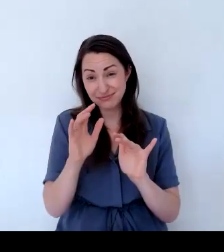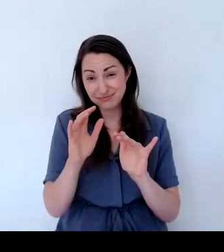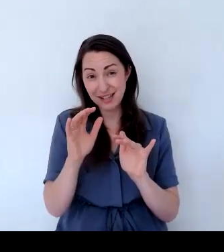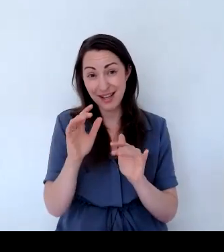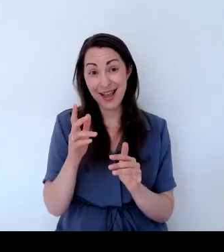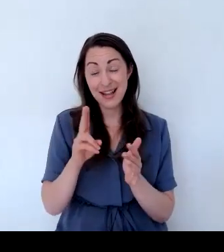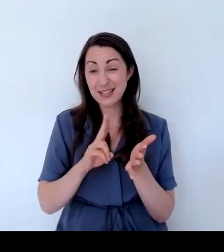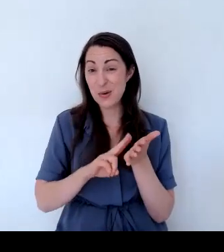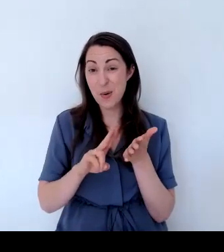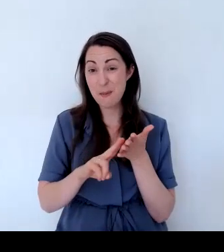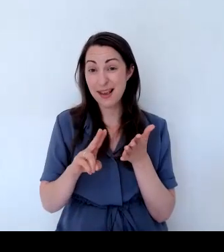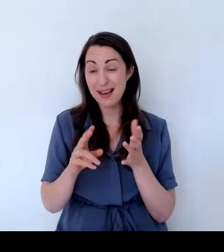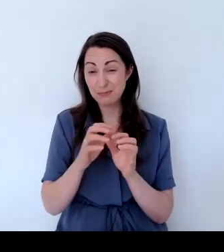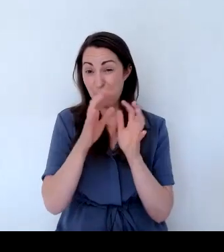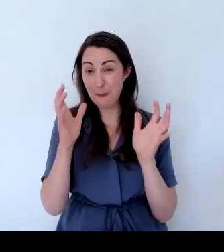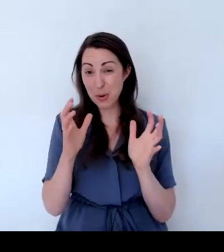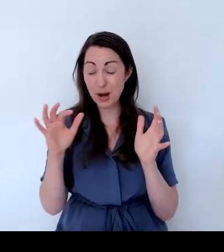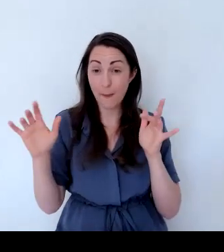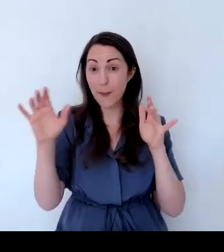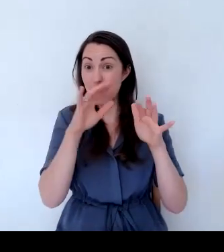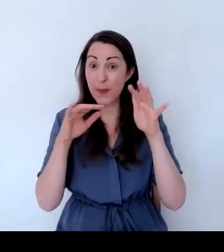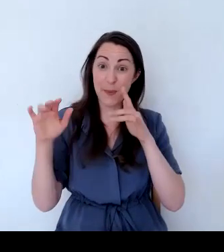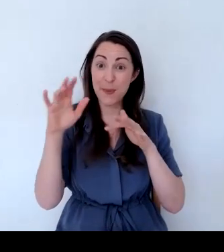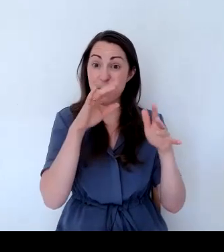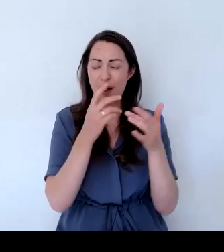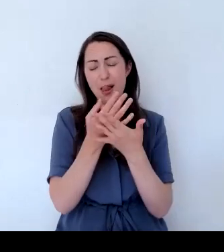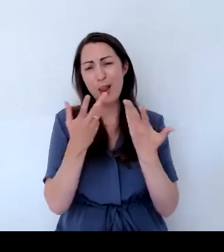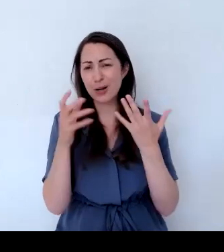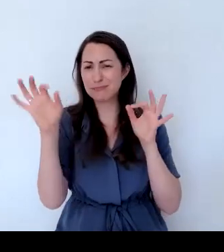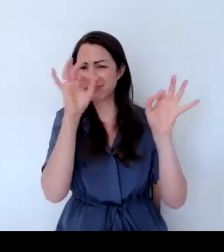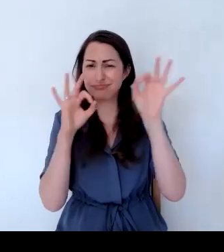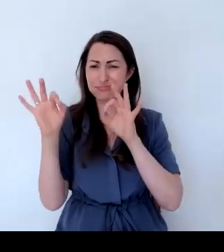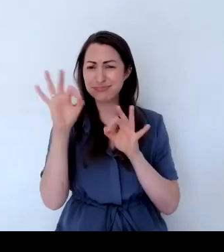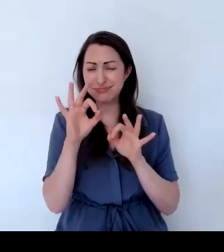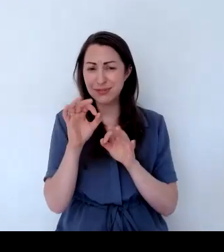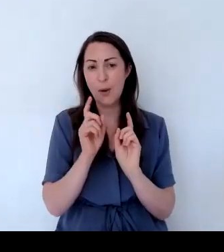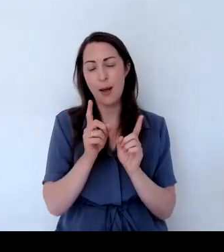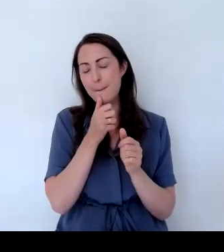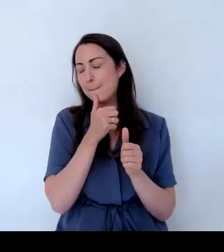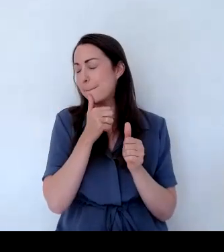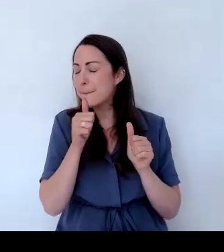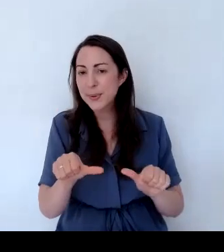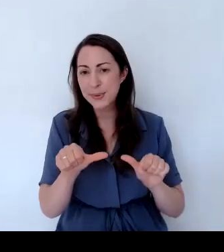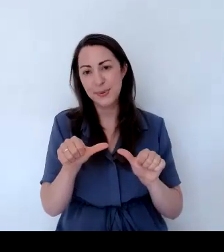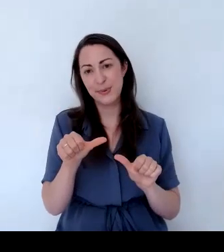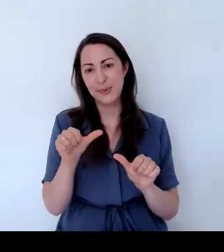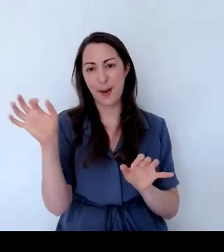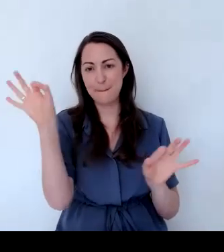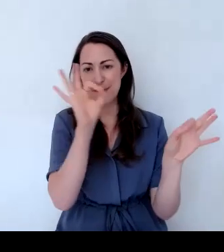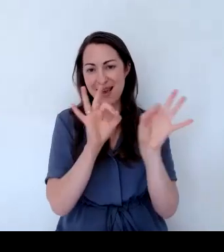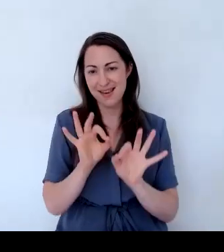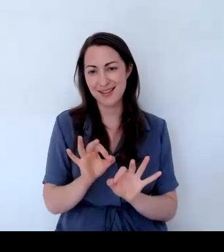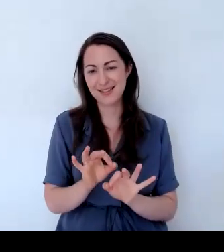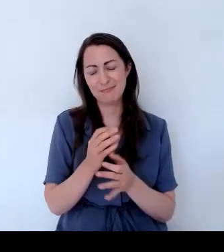bush is buzzing. So it's a really, really good magnet for lots of